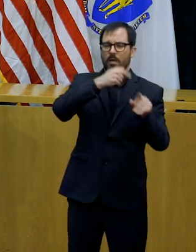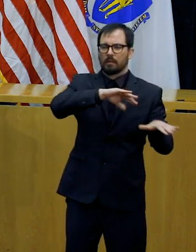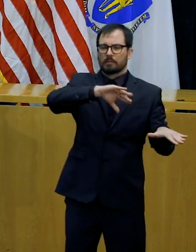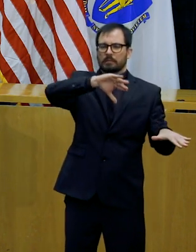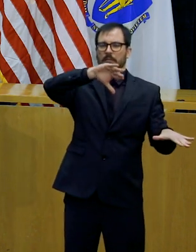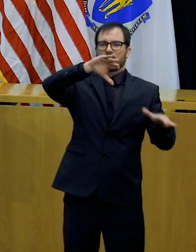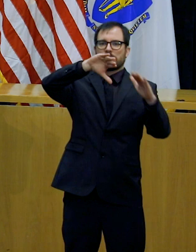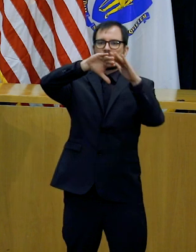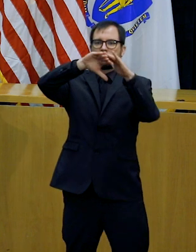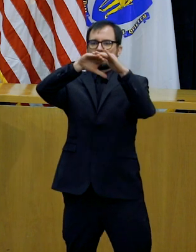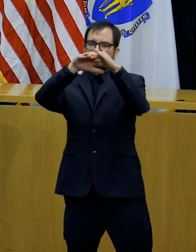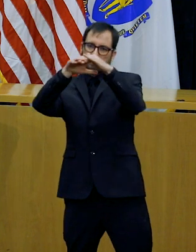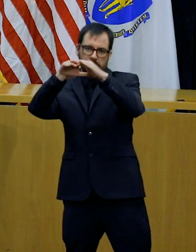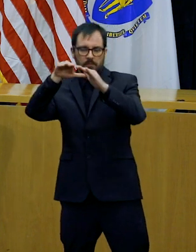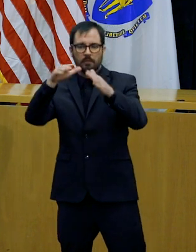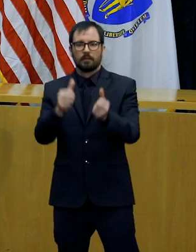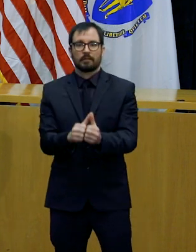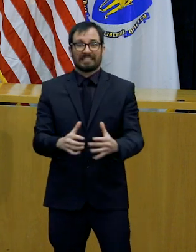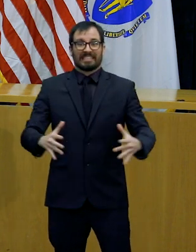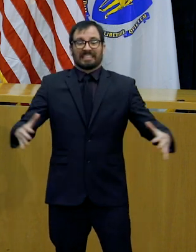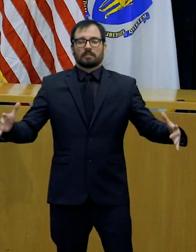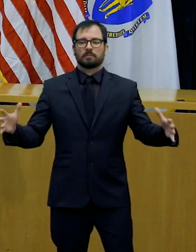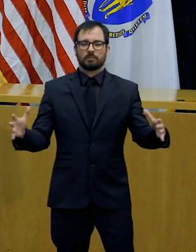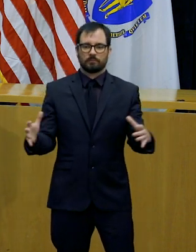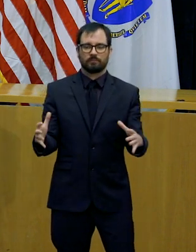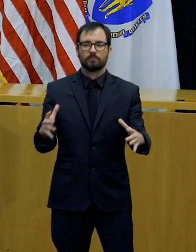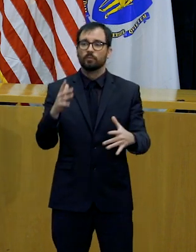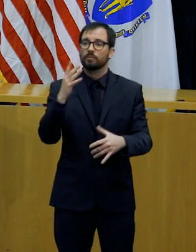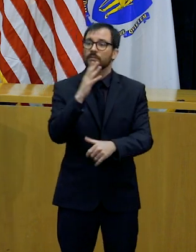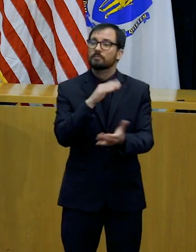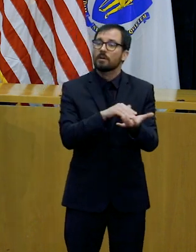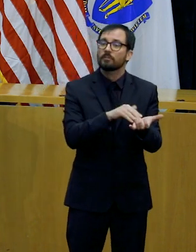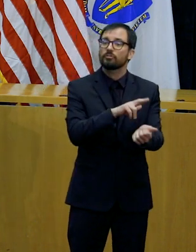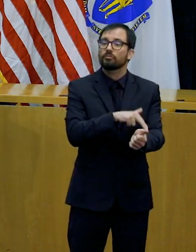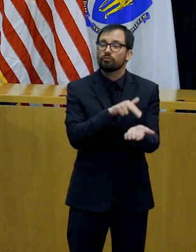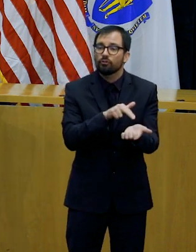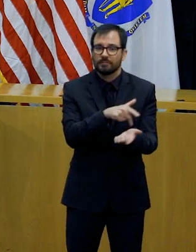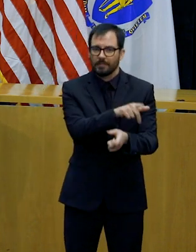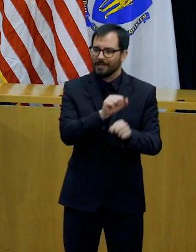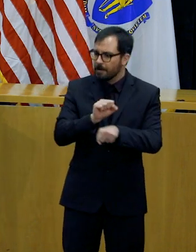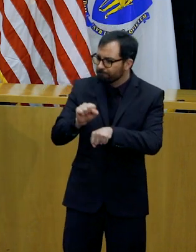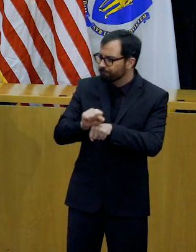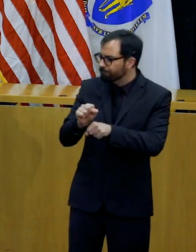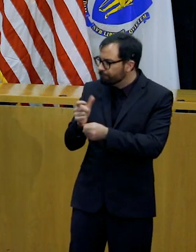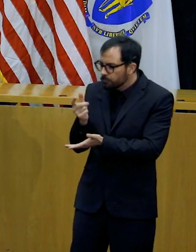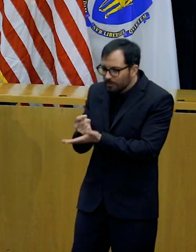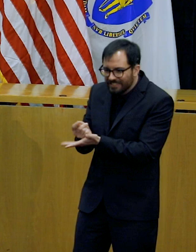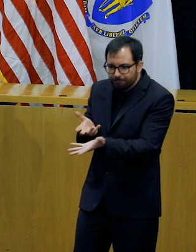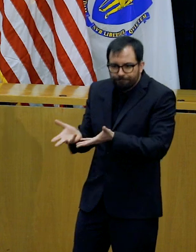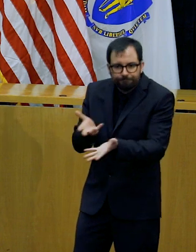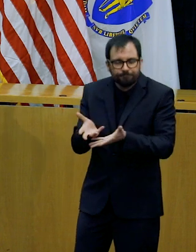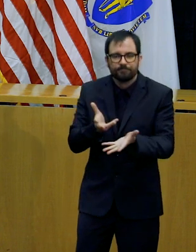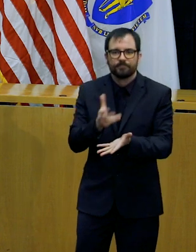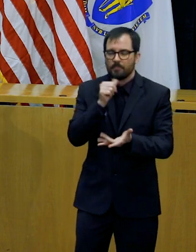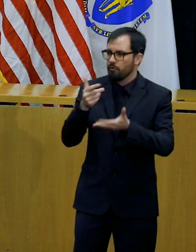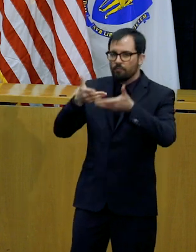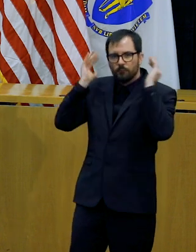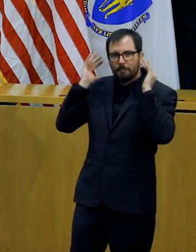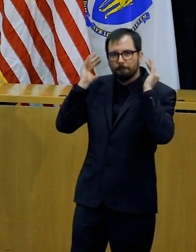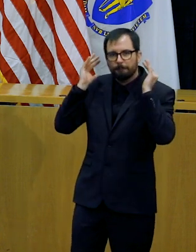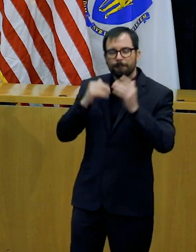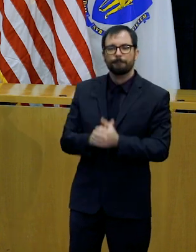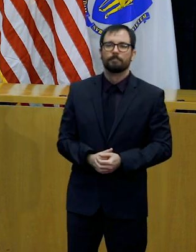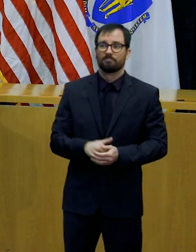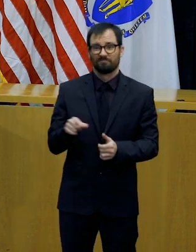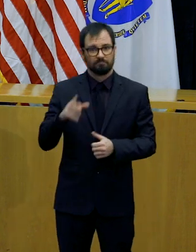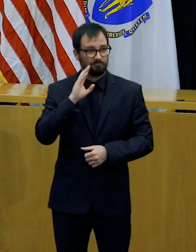There's no question that these are challenging and unprecedented times, but I know the people of this great commonwealth will meet this challenge as